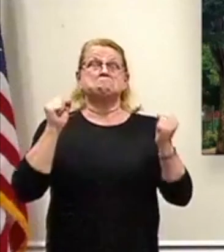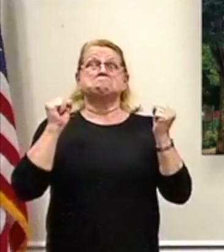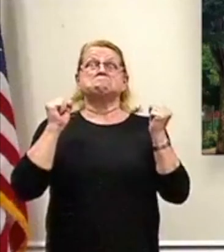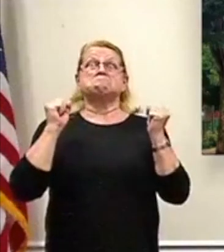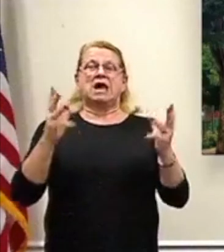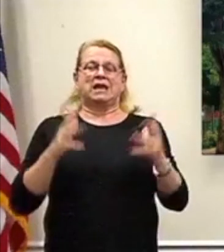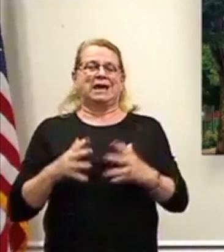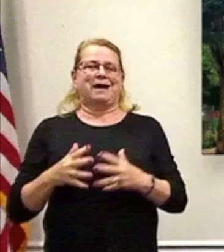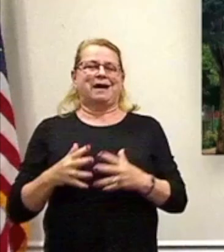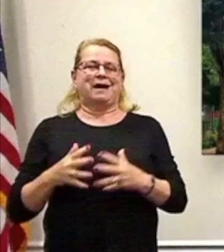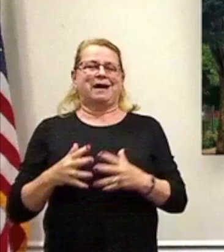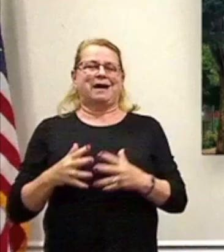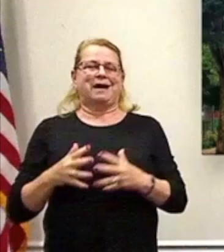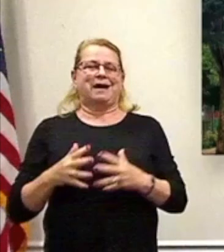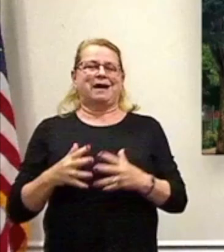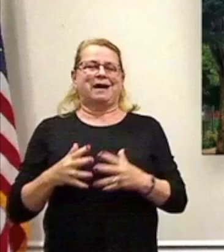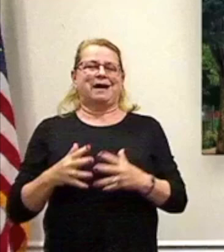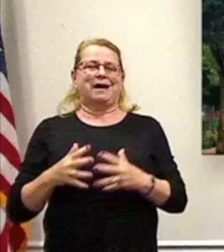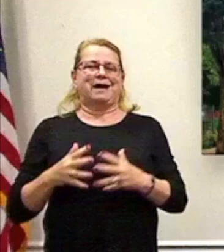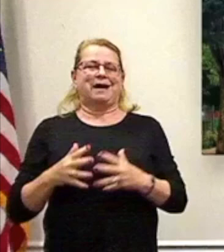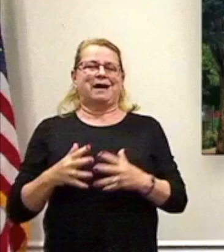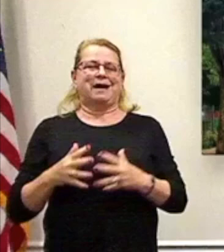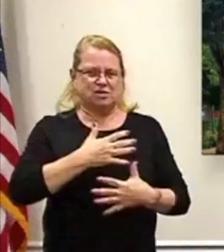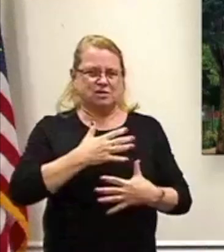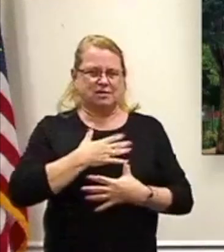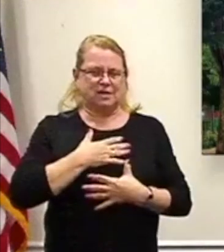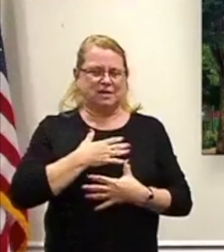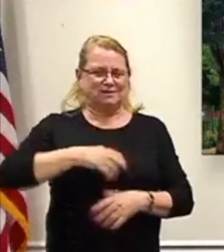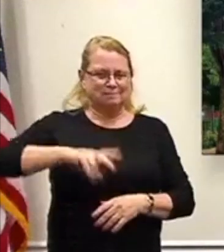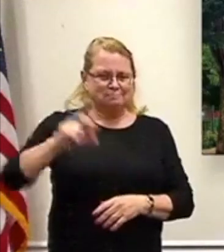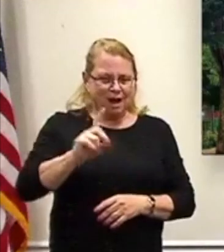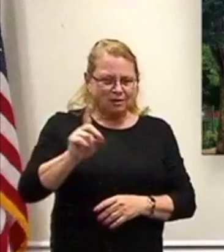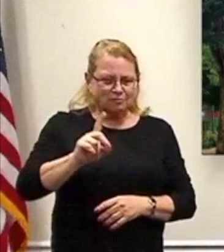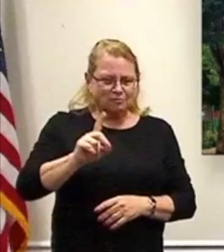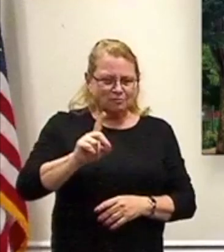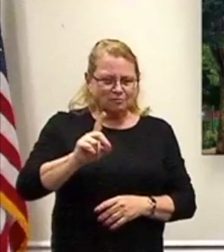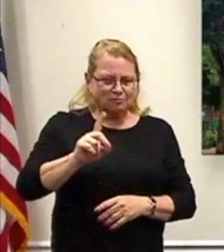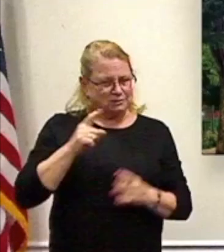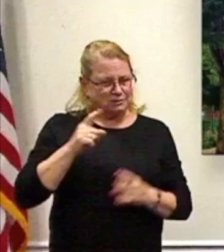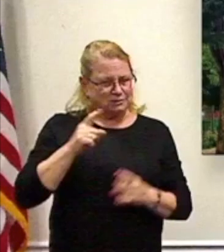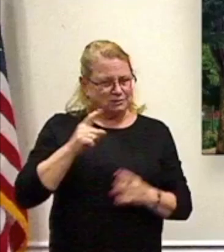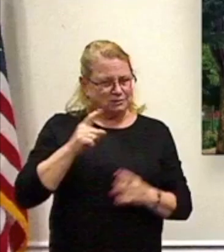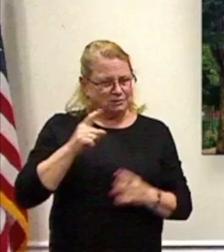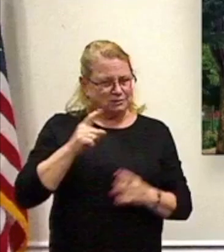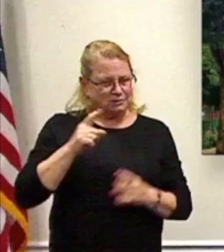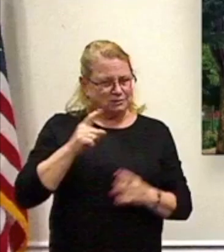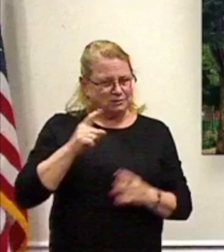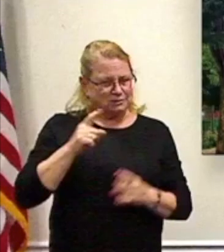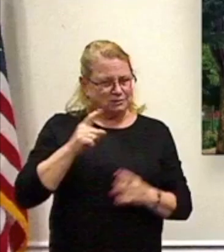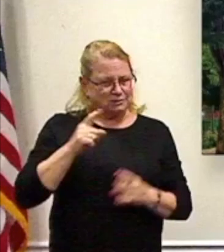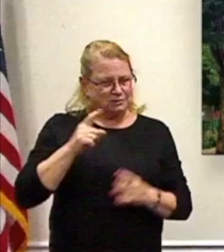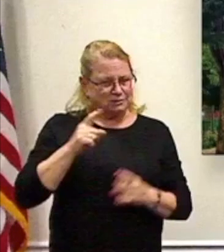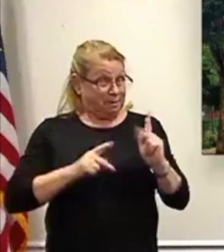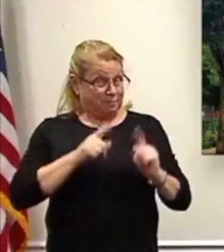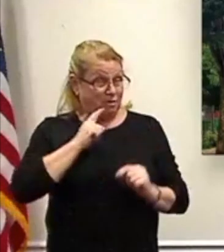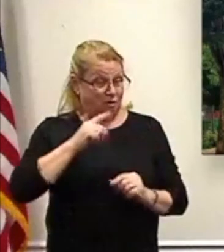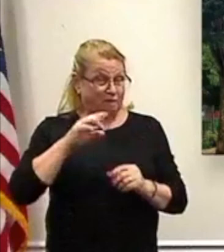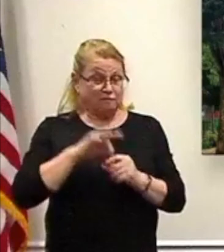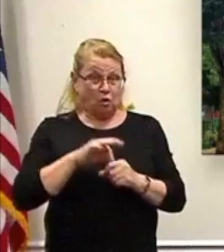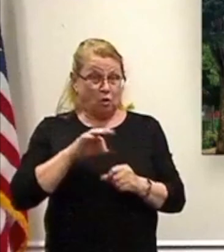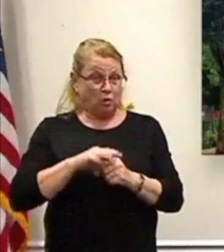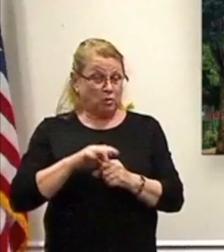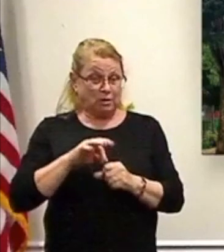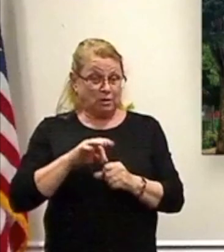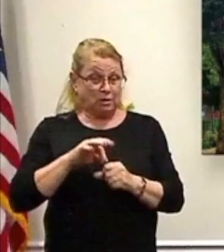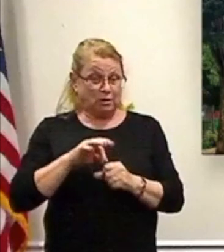America is breathing. Democracy is working, and there are a lot of people voting. And I don't mean that to be